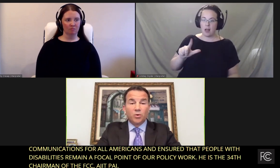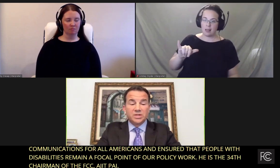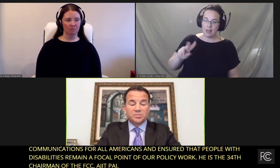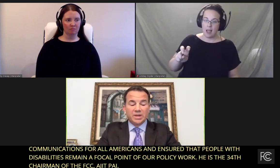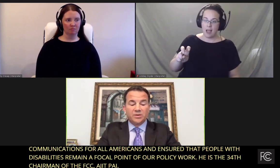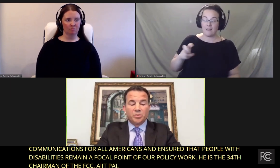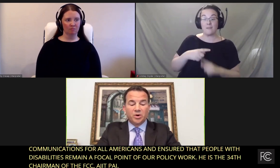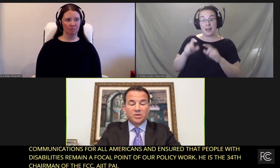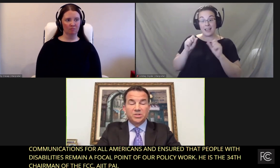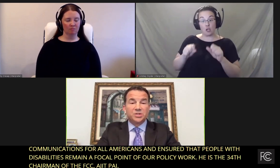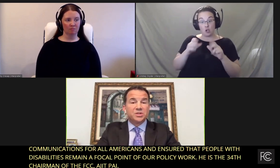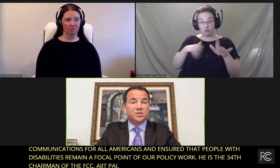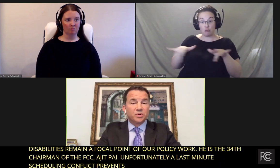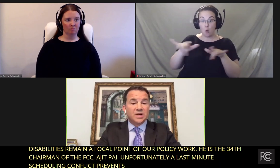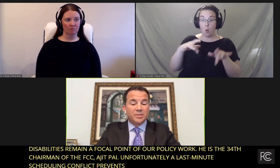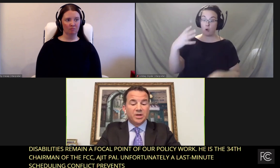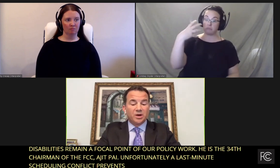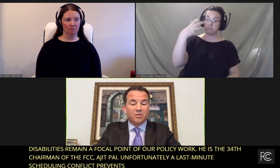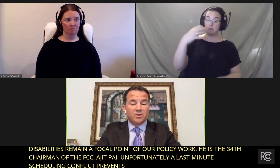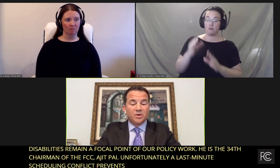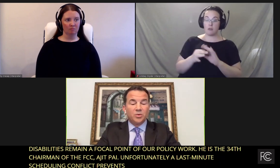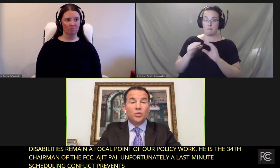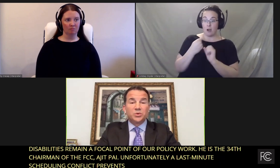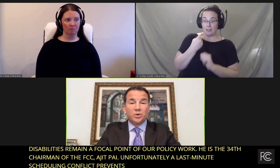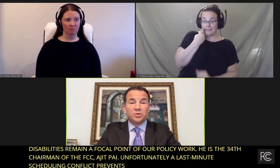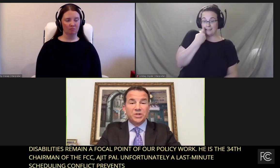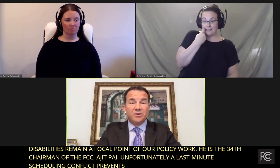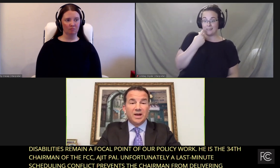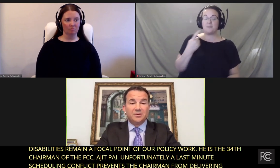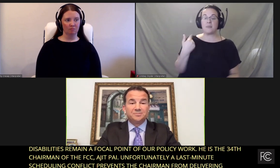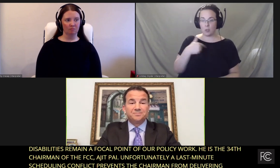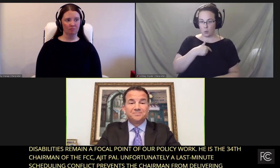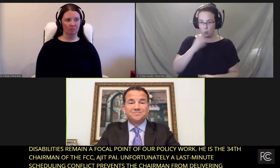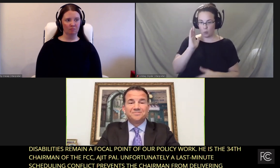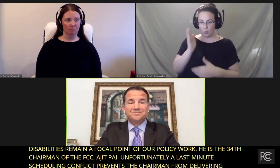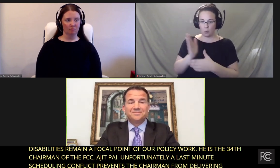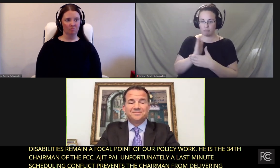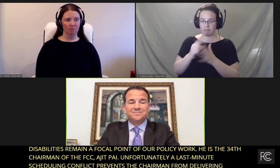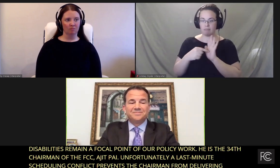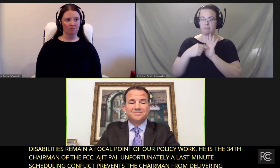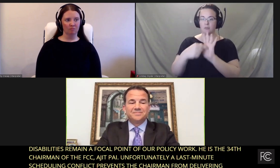was able to record his planned remarks just a short time ago, which we will share now.